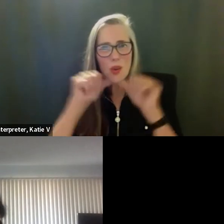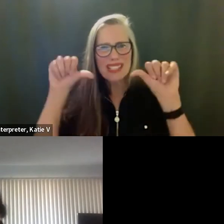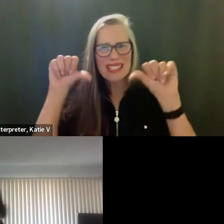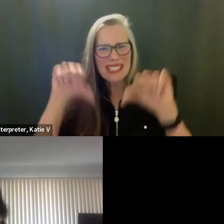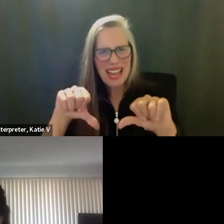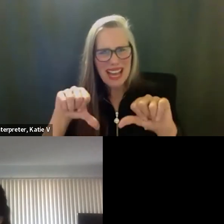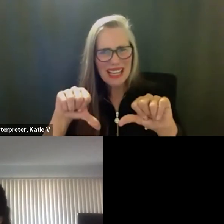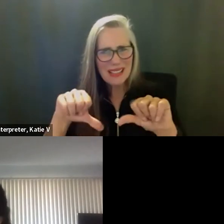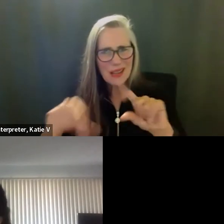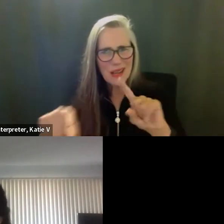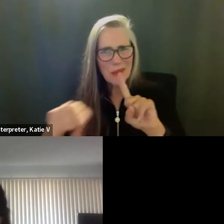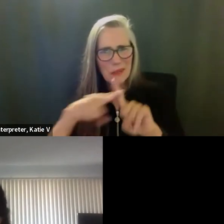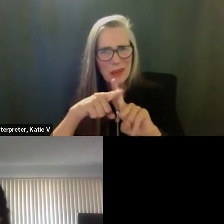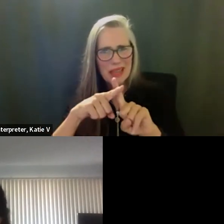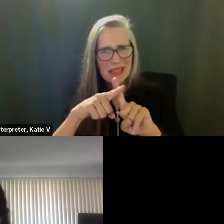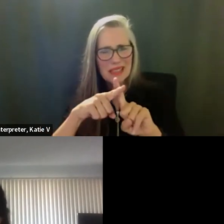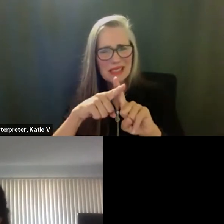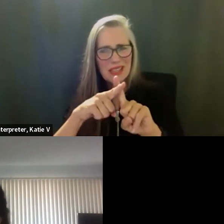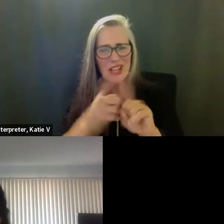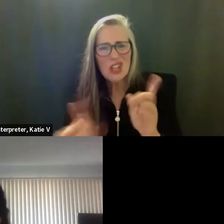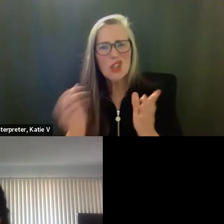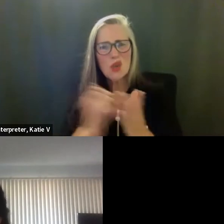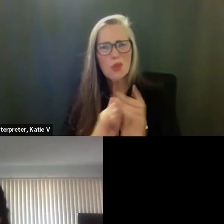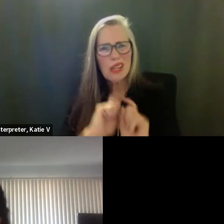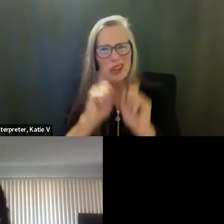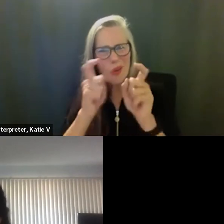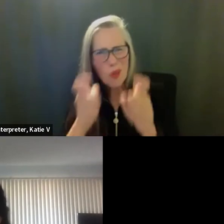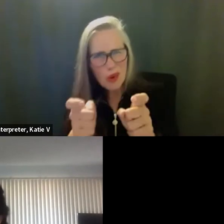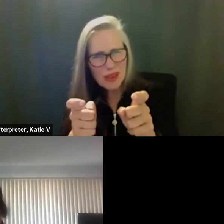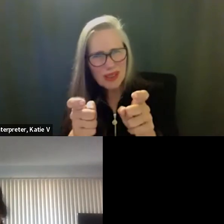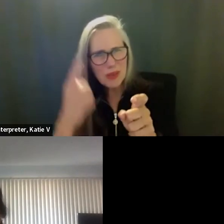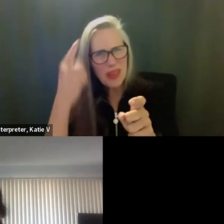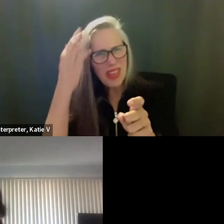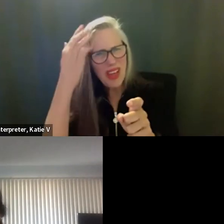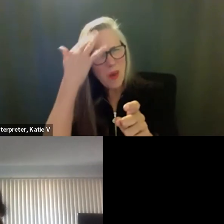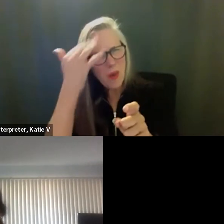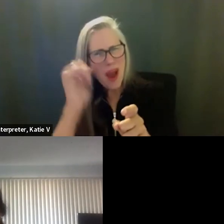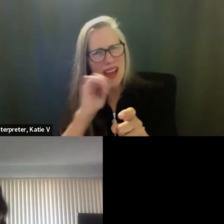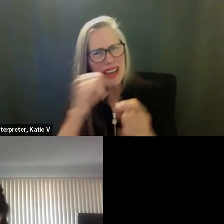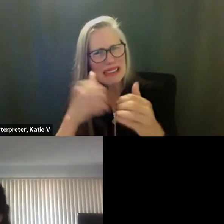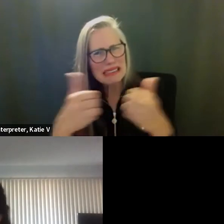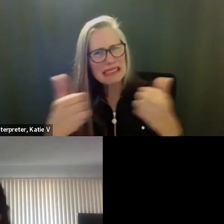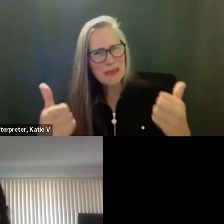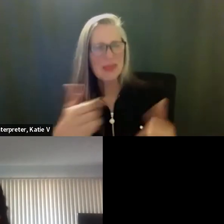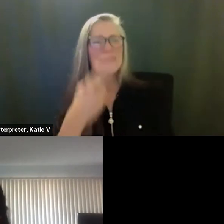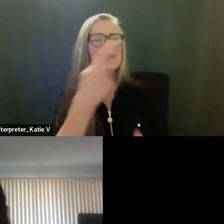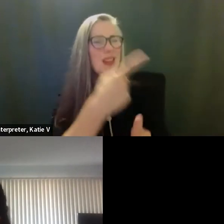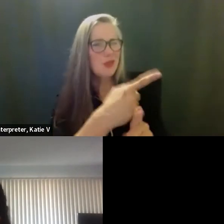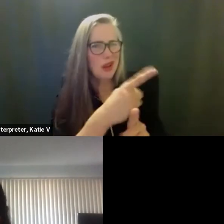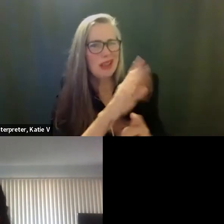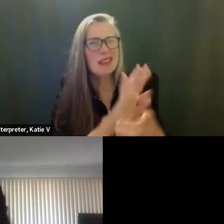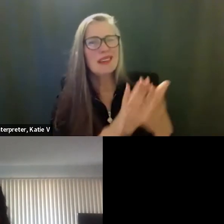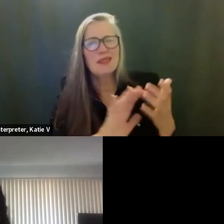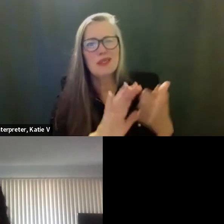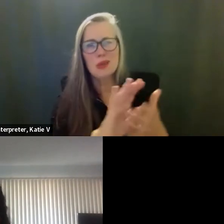weren't separate. if you can just clarify that. confusing because it, it doesn't read very simply, you know, where you can, you know, it, it's two components.